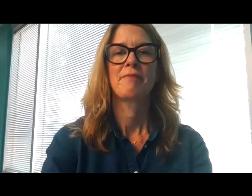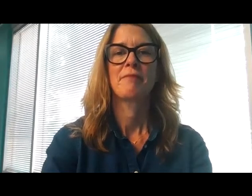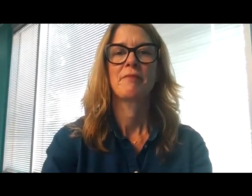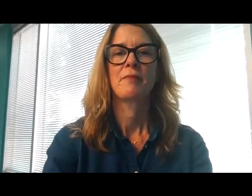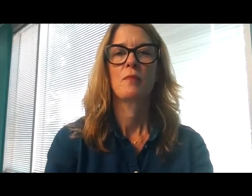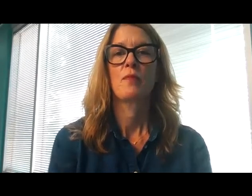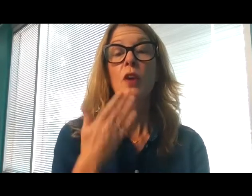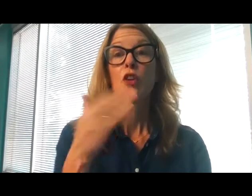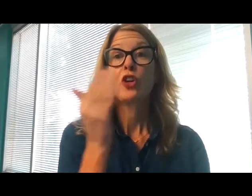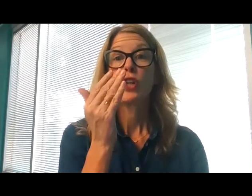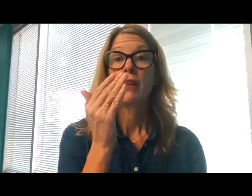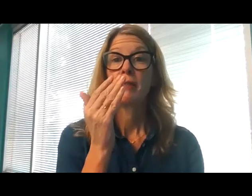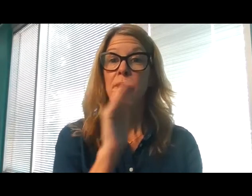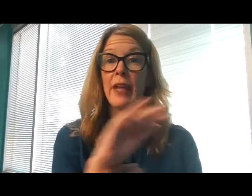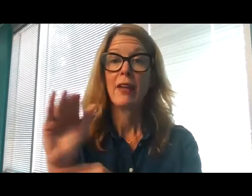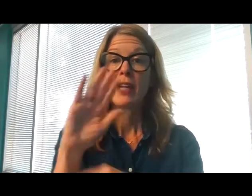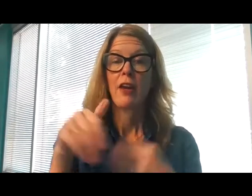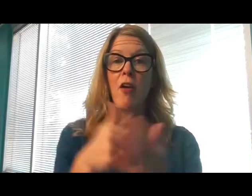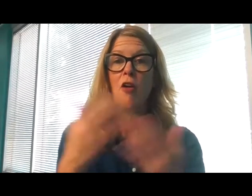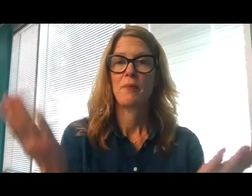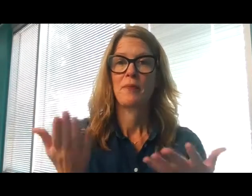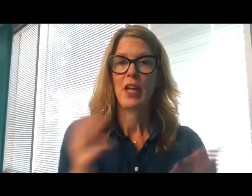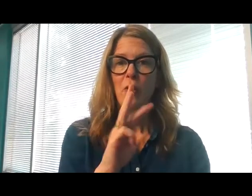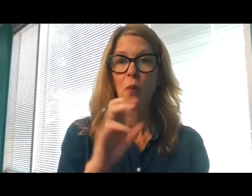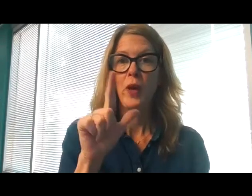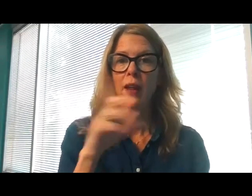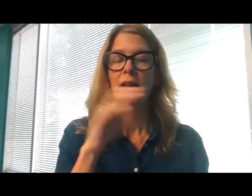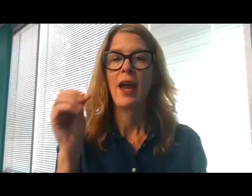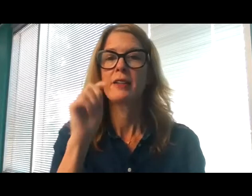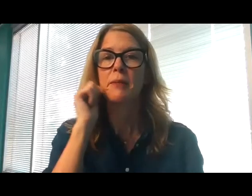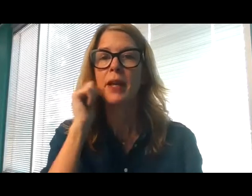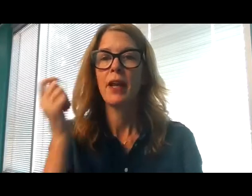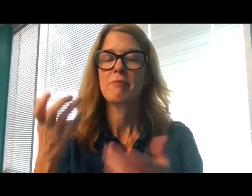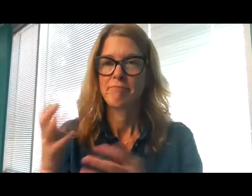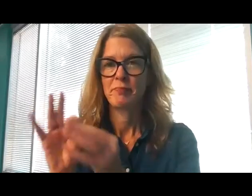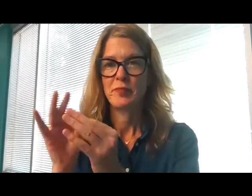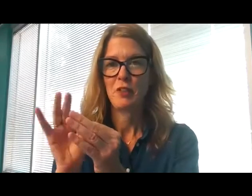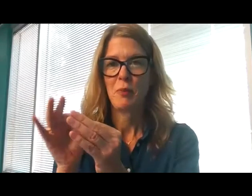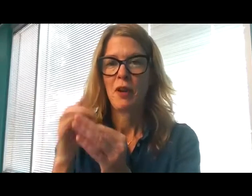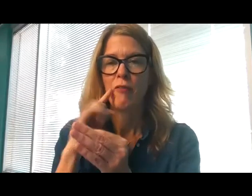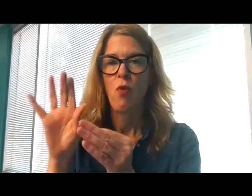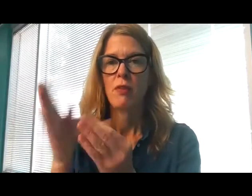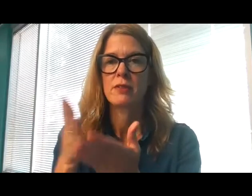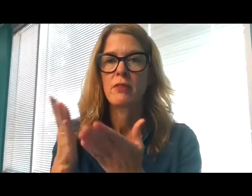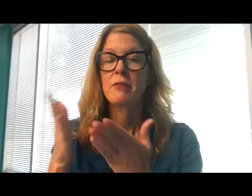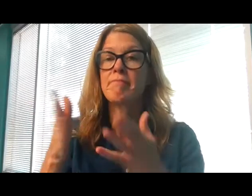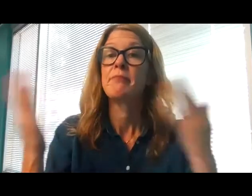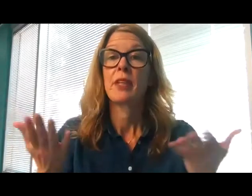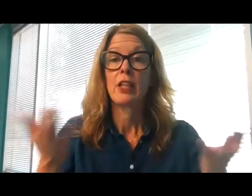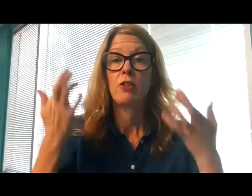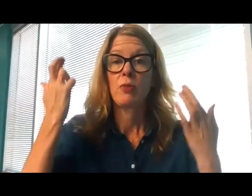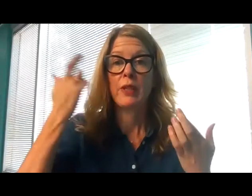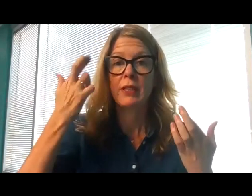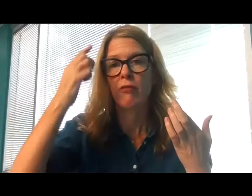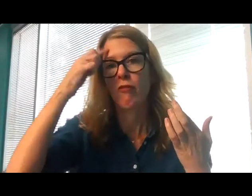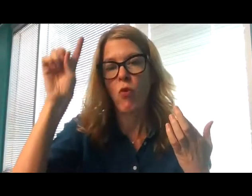Good evening, everyone. Will here with Tomina Interpreting, and we're here to pray evening prayer